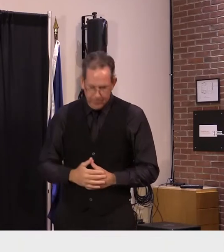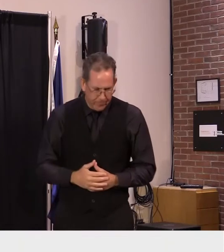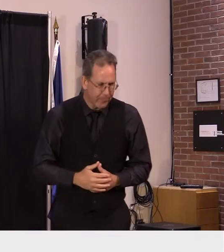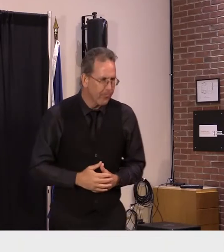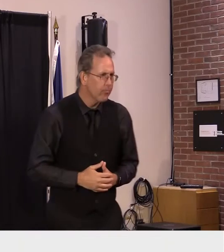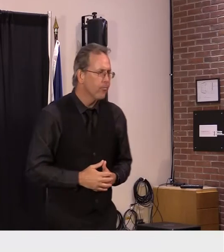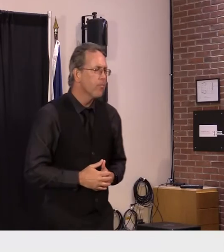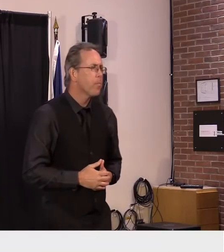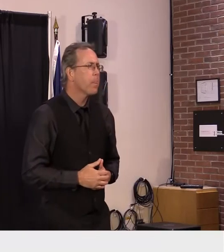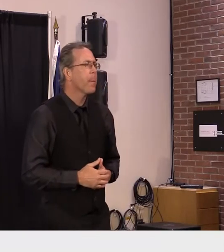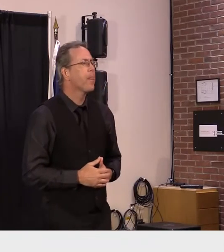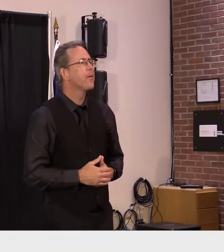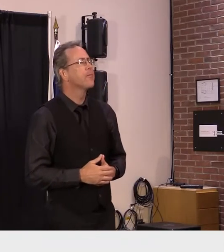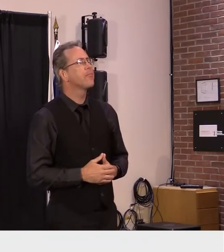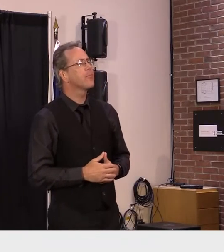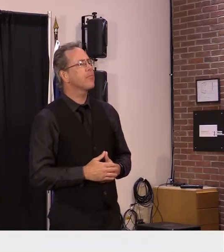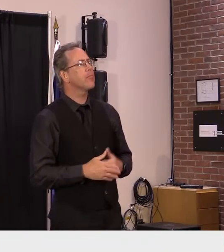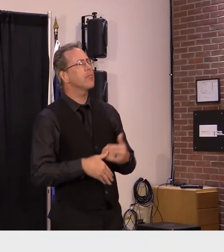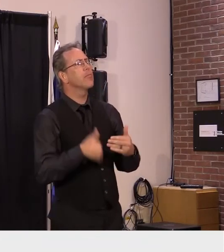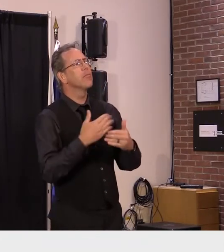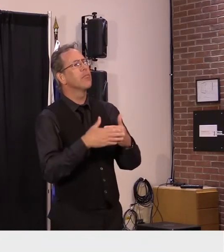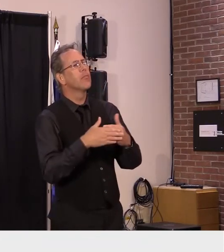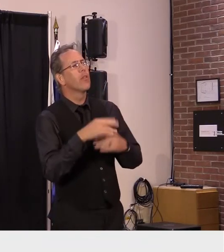guy page from our daily chronicle